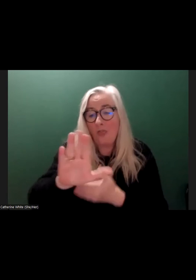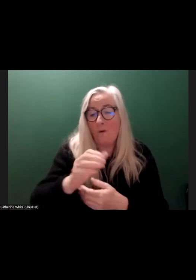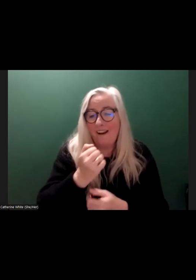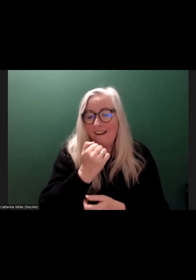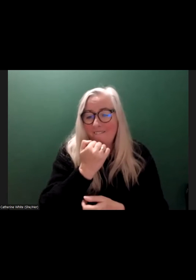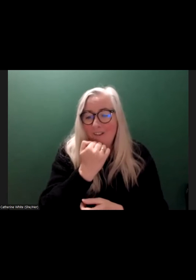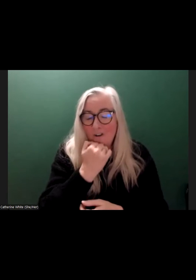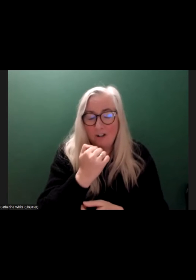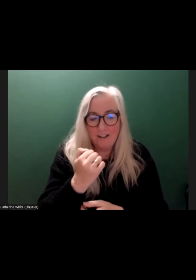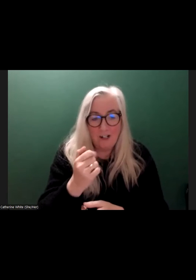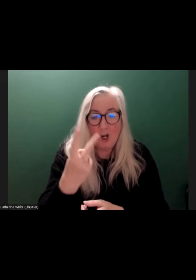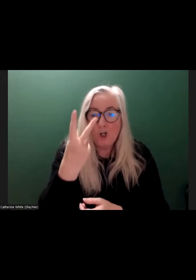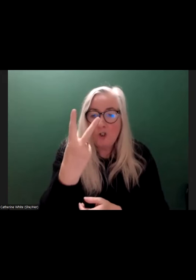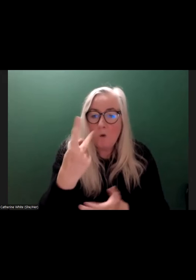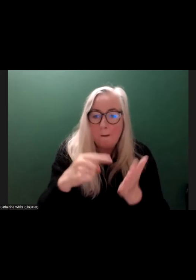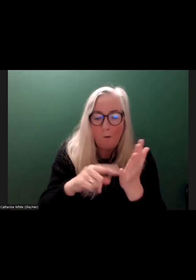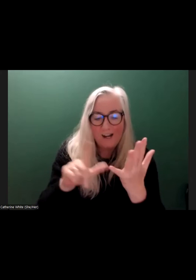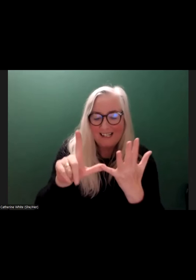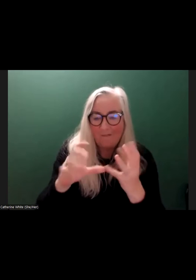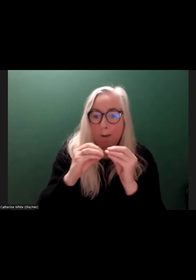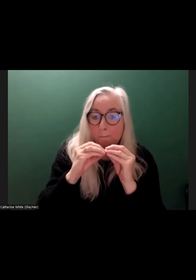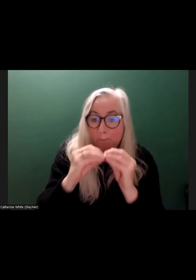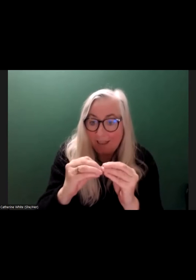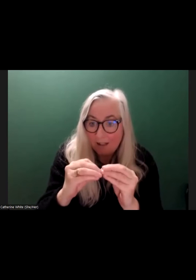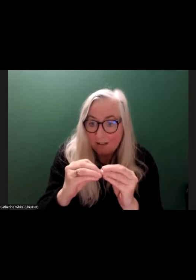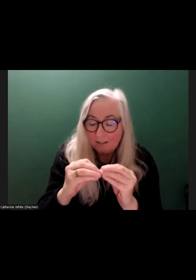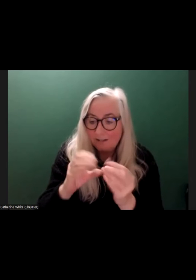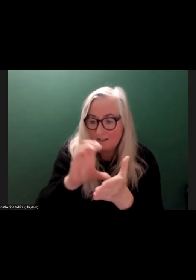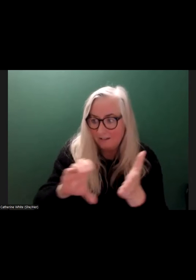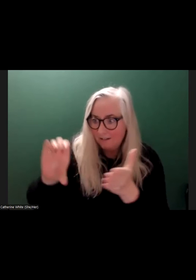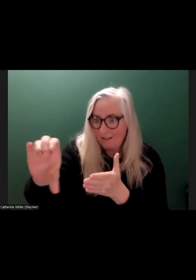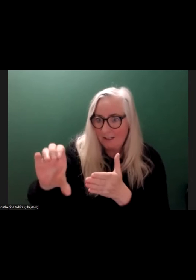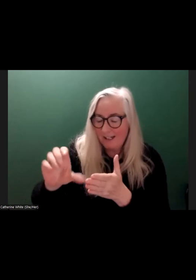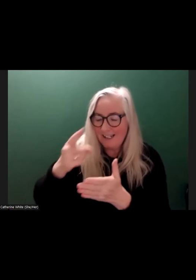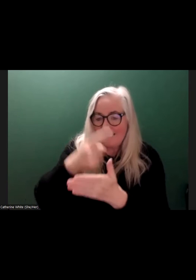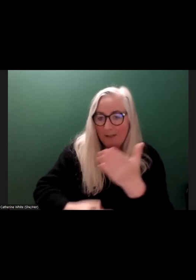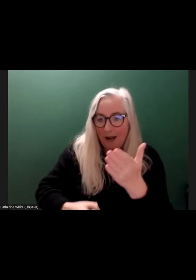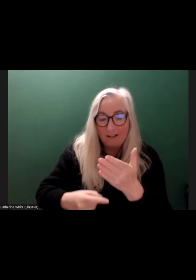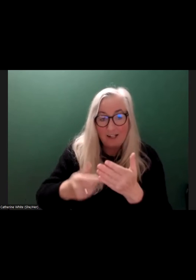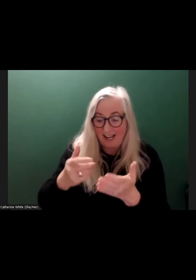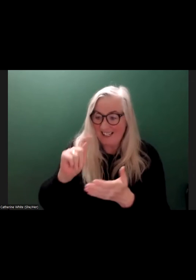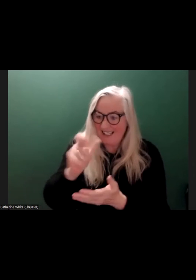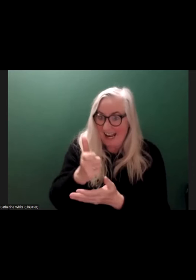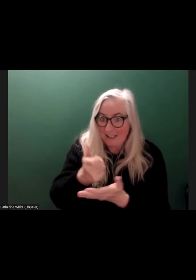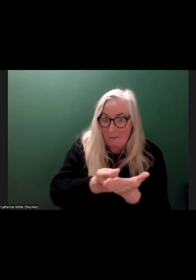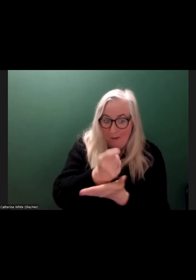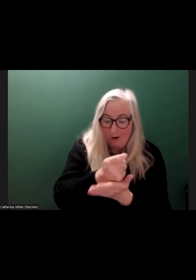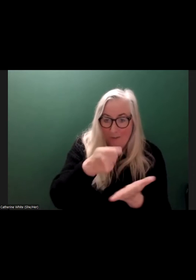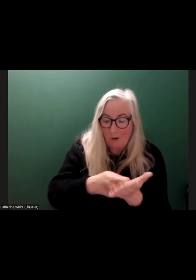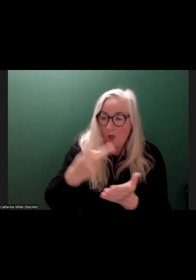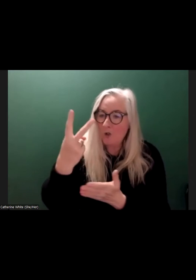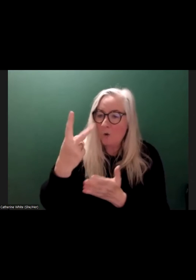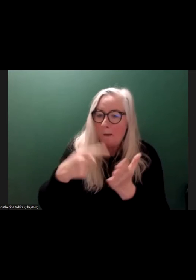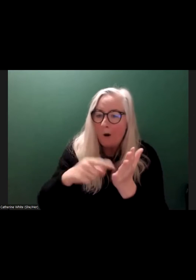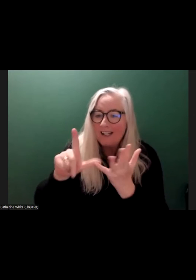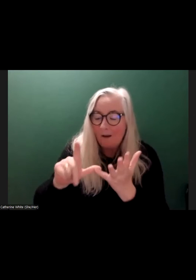recently revised, 2.7 billion every year goes into disability services in this country, of taxpayer money. 2.7 billion. And that provides